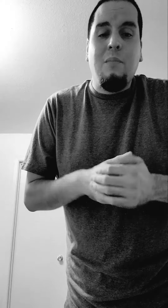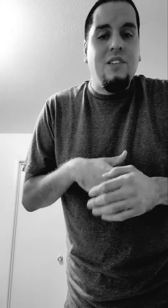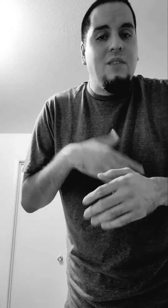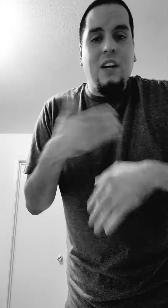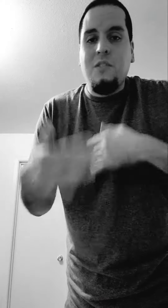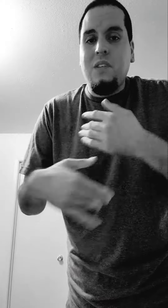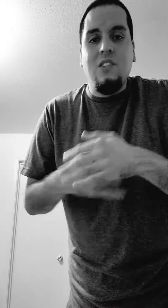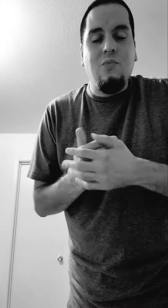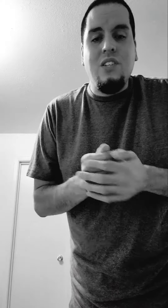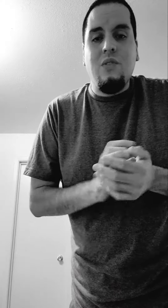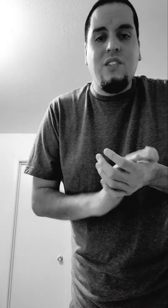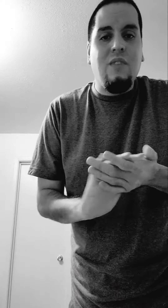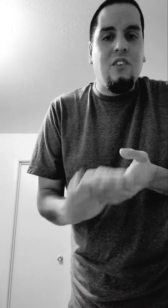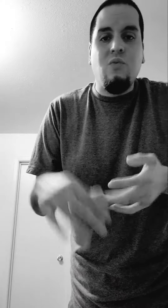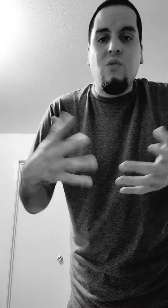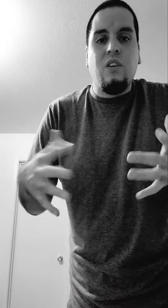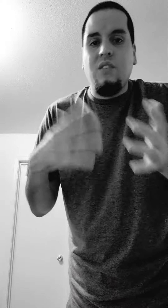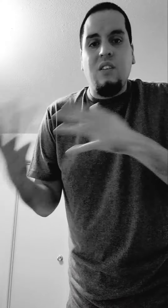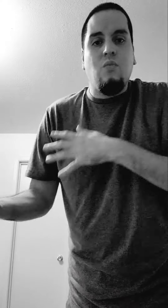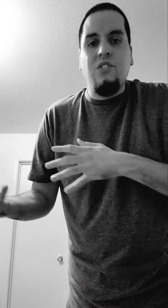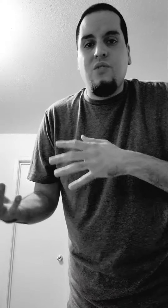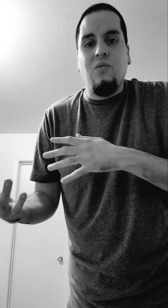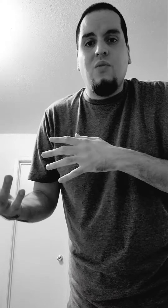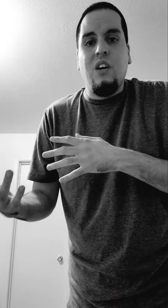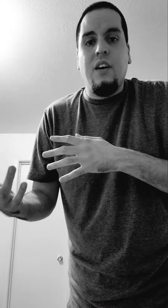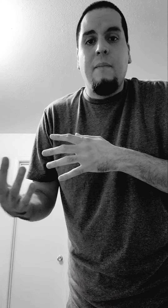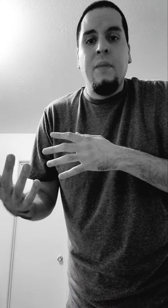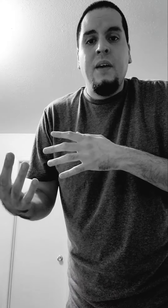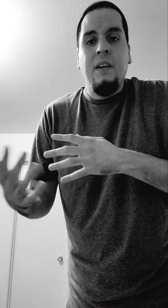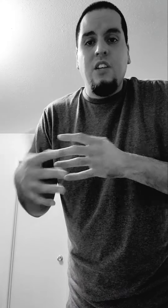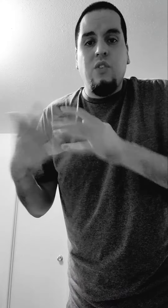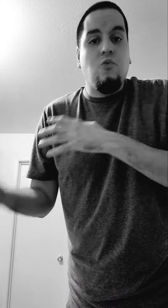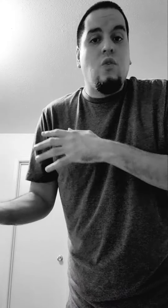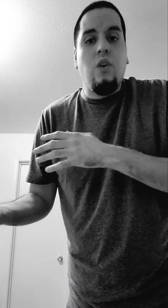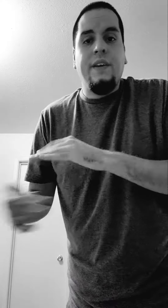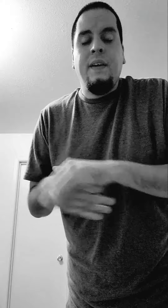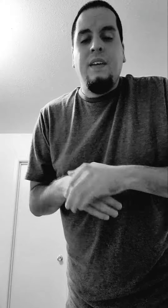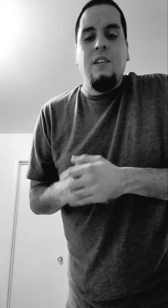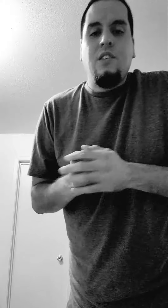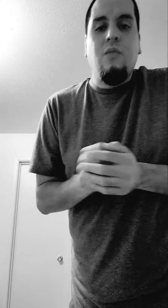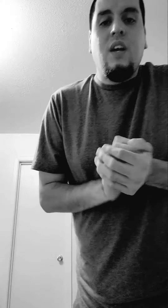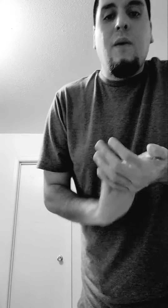I'm going to see if I can spit this really quick, see if I can do it quicker than the original recording. So here we go.